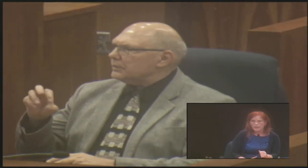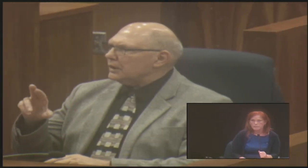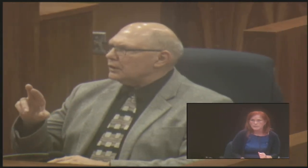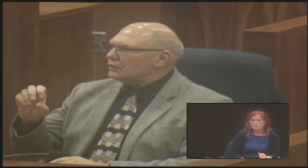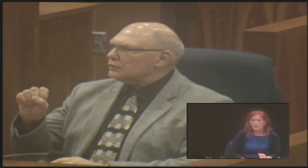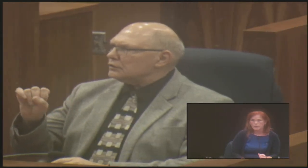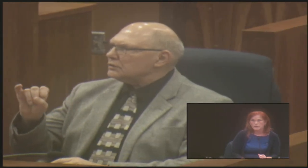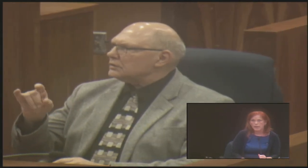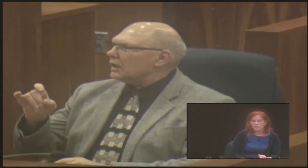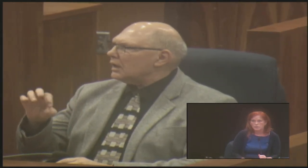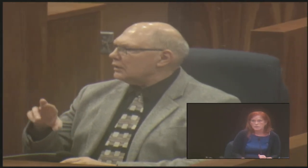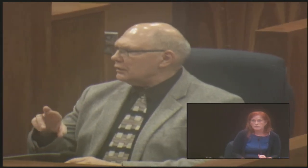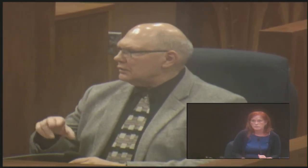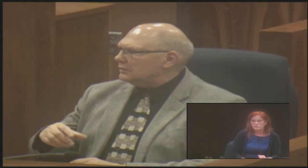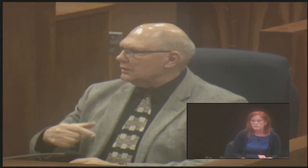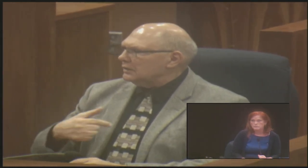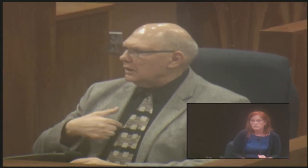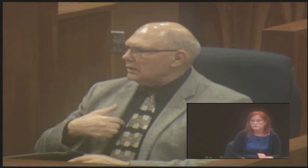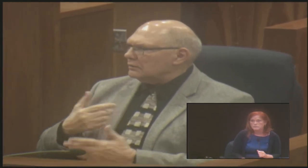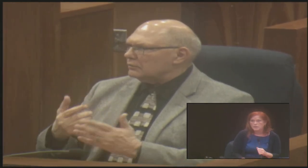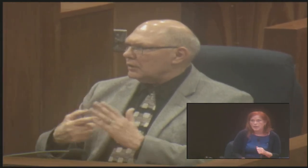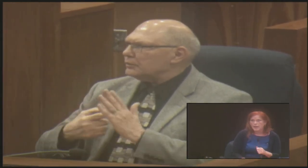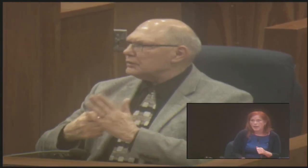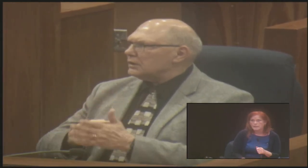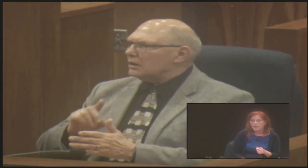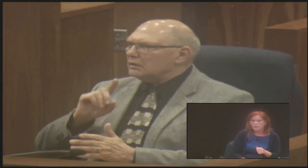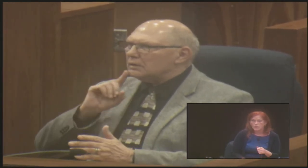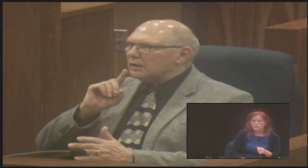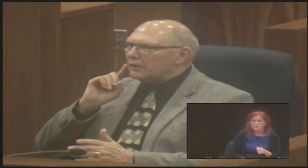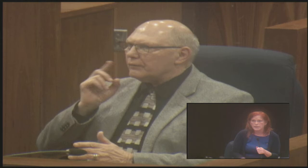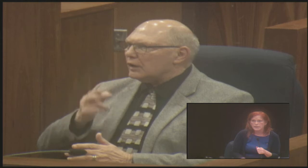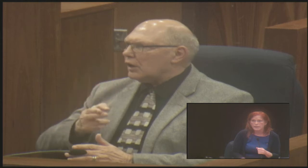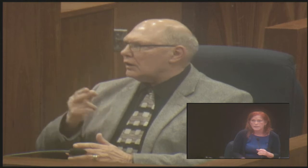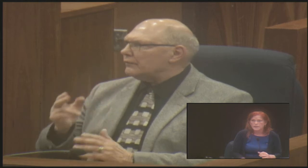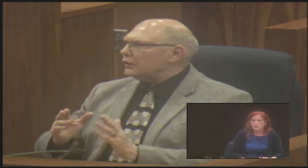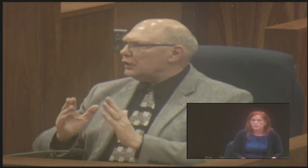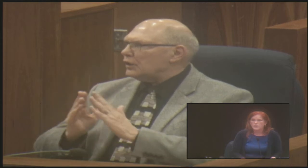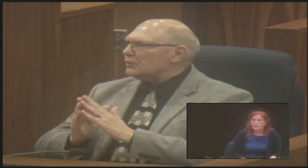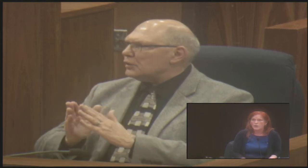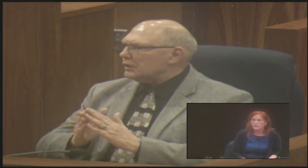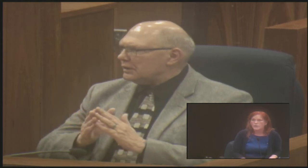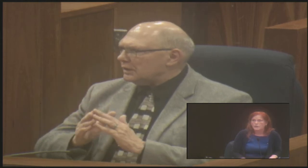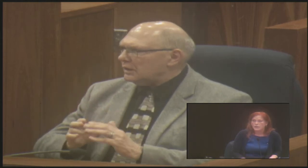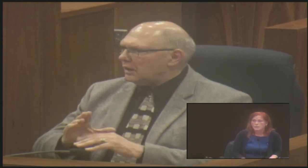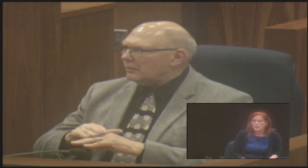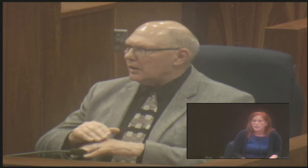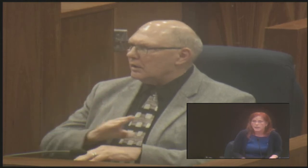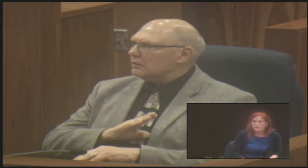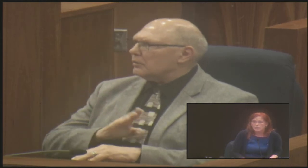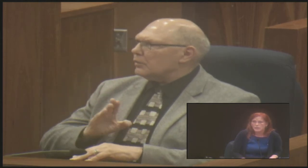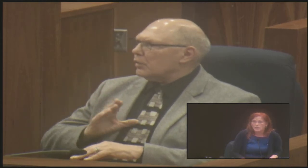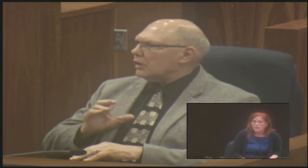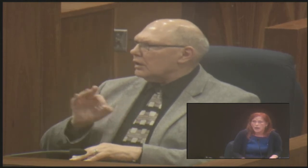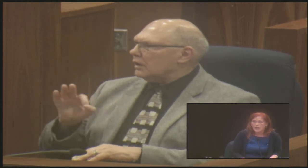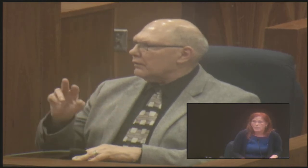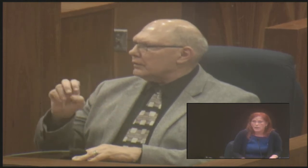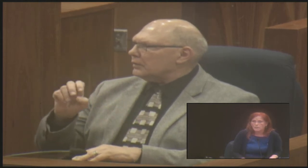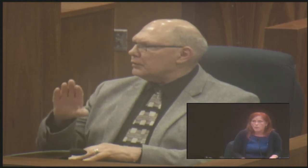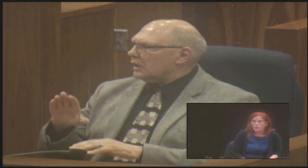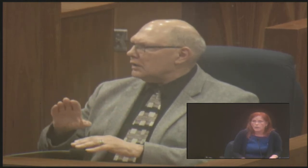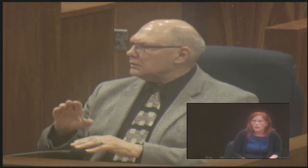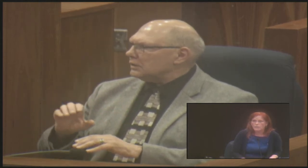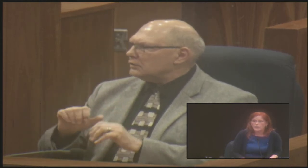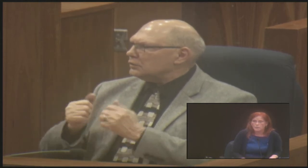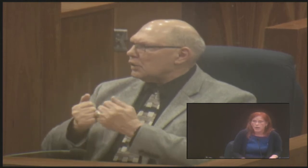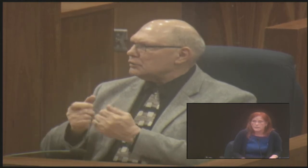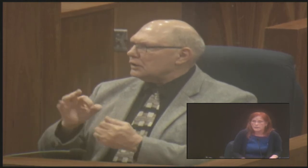My name is Peter Seilers. And I am representing the deaf and hard of hearing community. I am